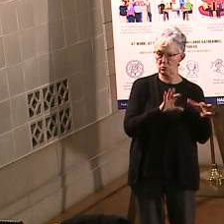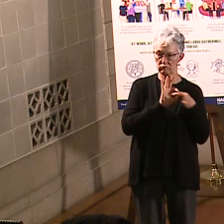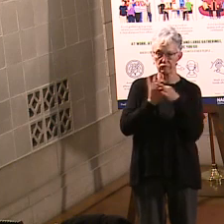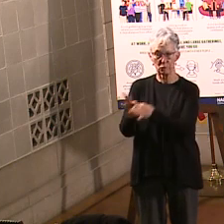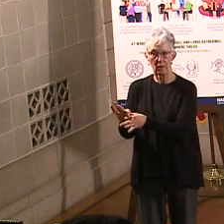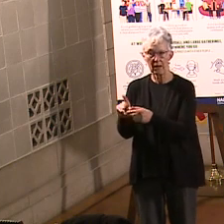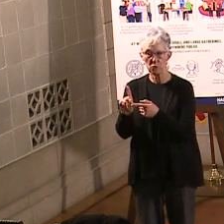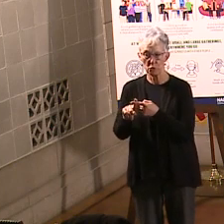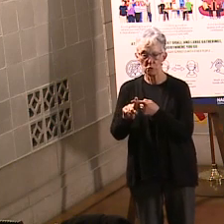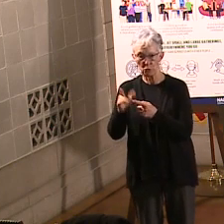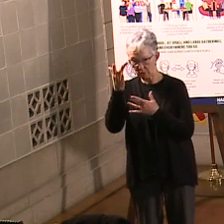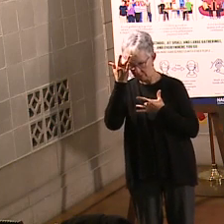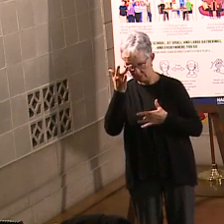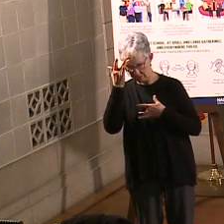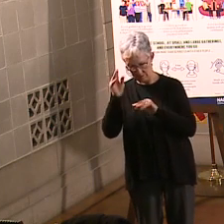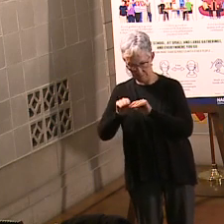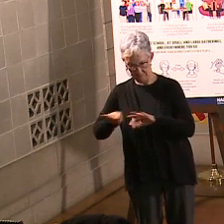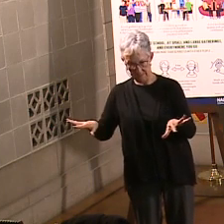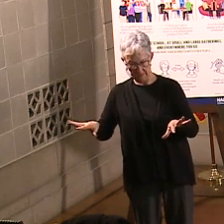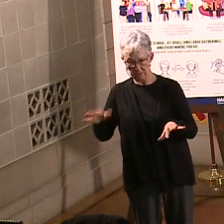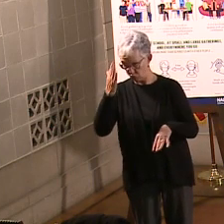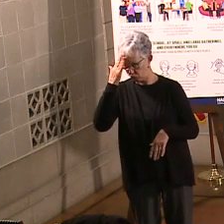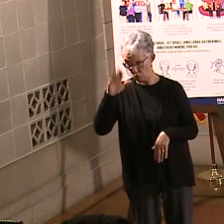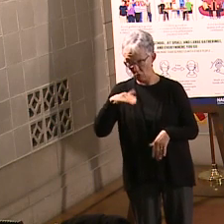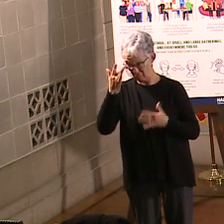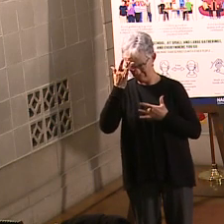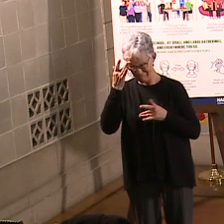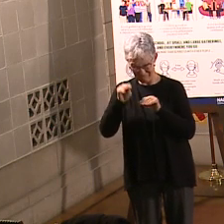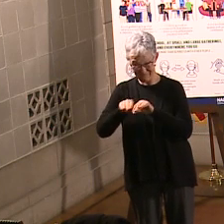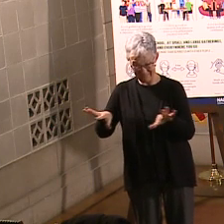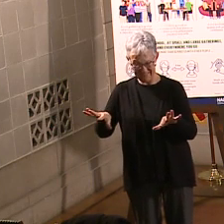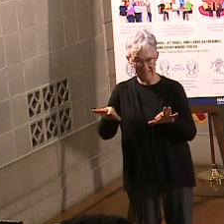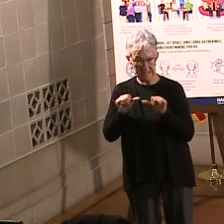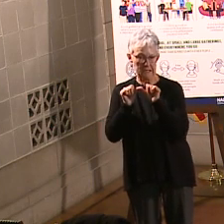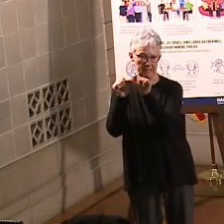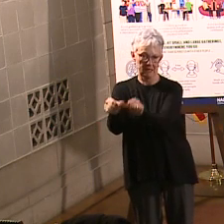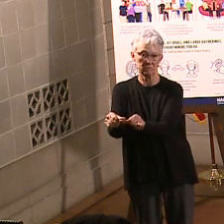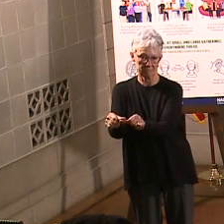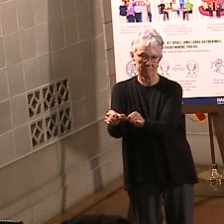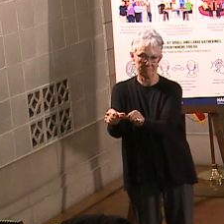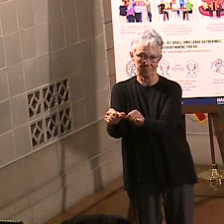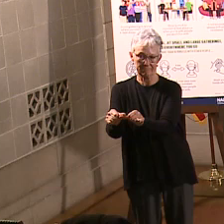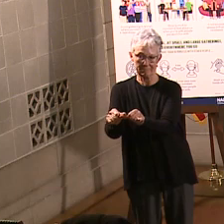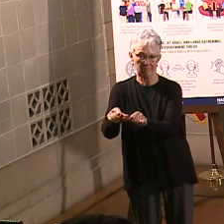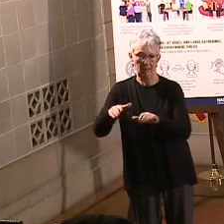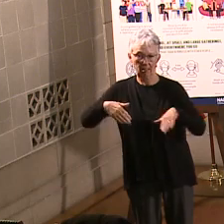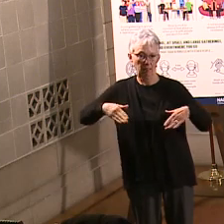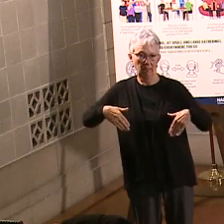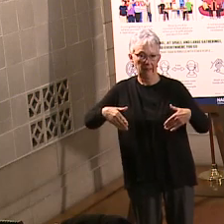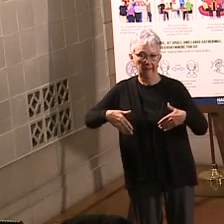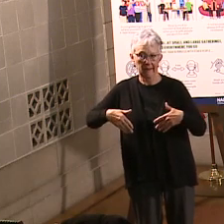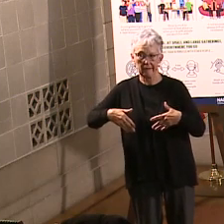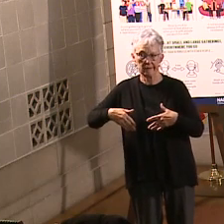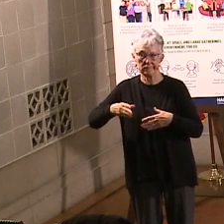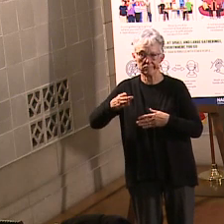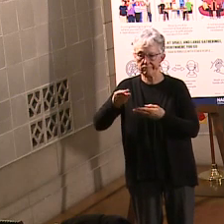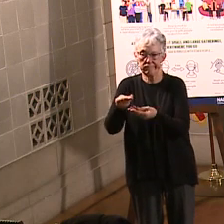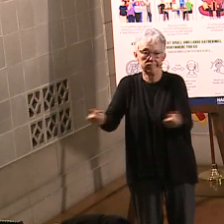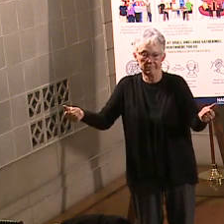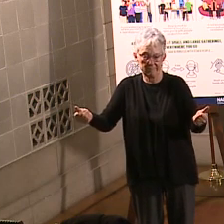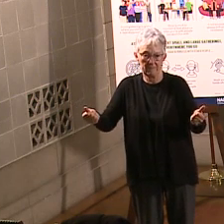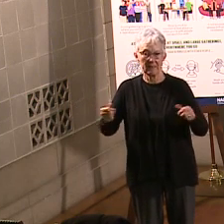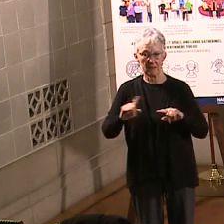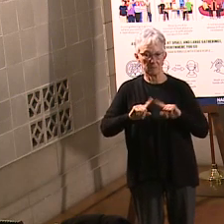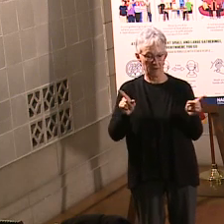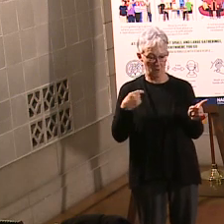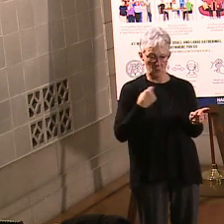We still have a pandemic going here in the state, so we need people to please continue to practice all the good tools that we've given you to